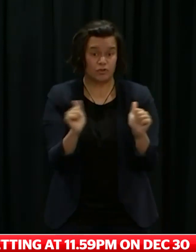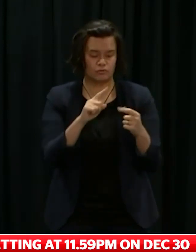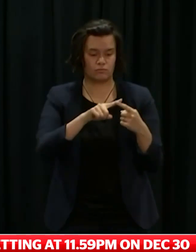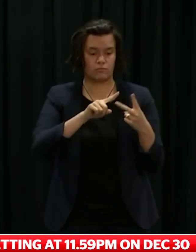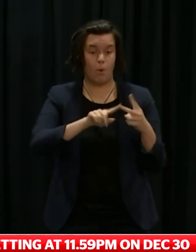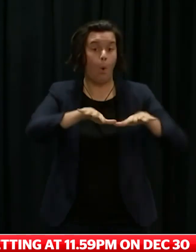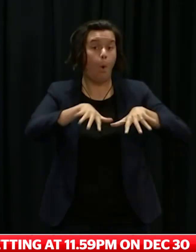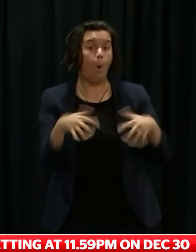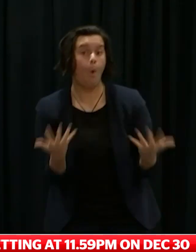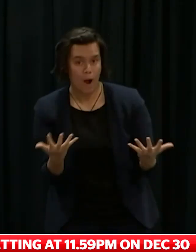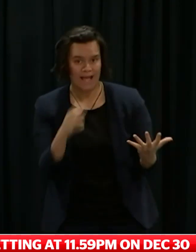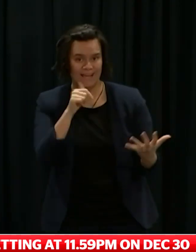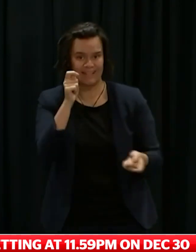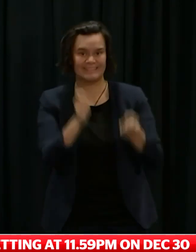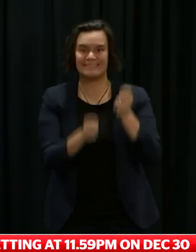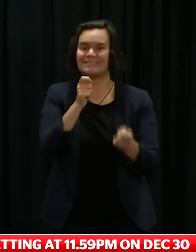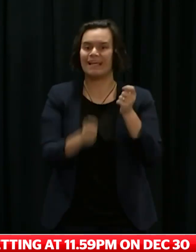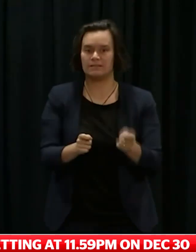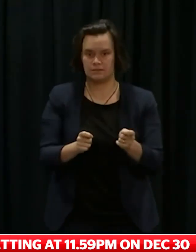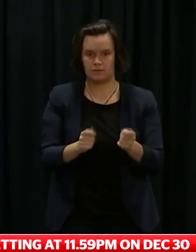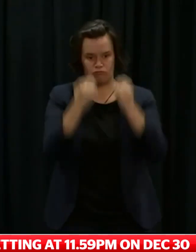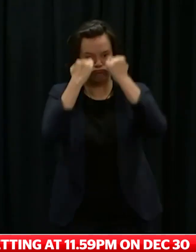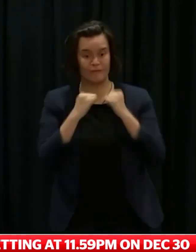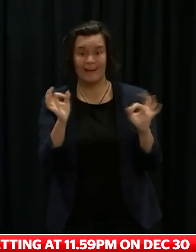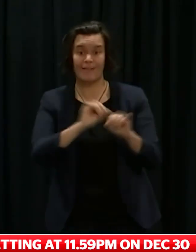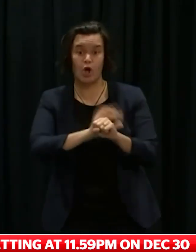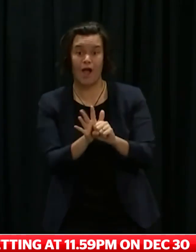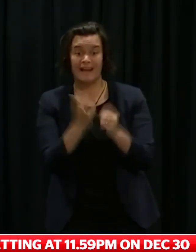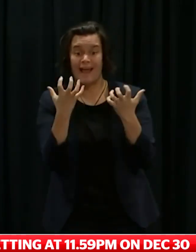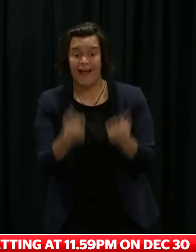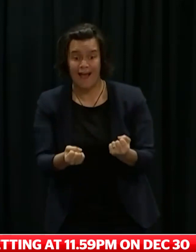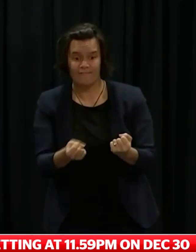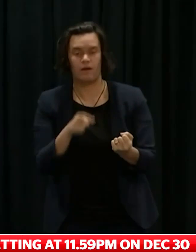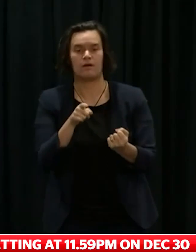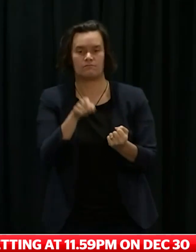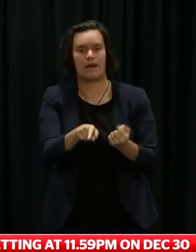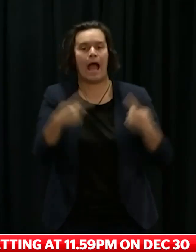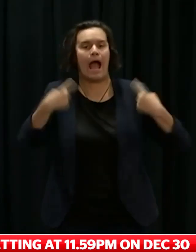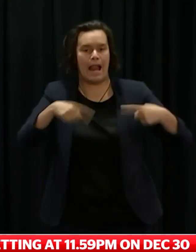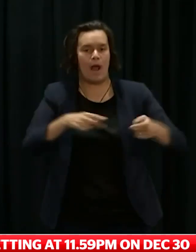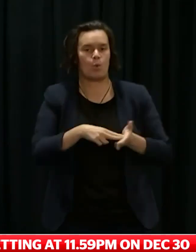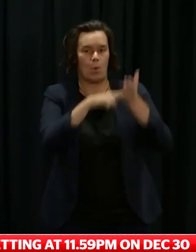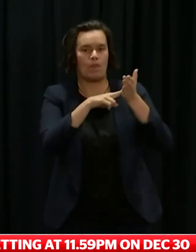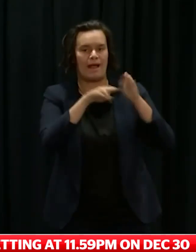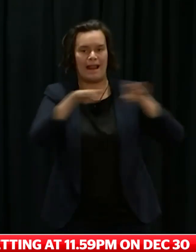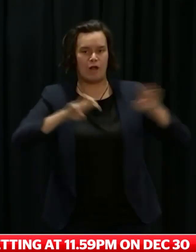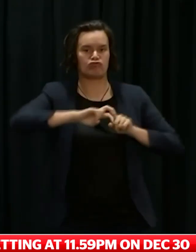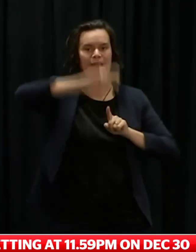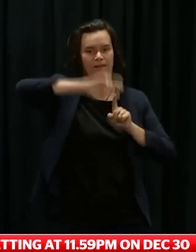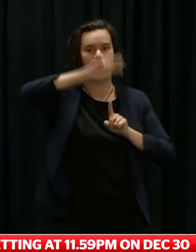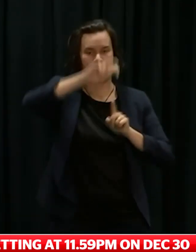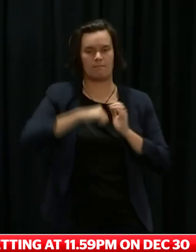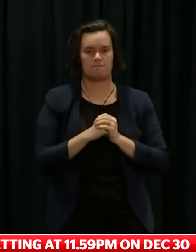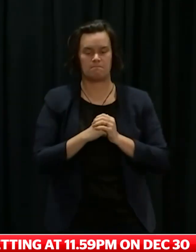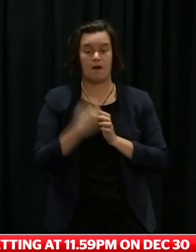Northland. Of course, they continue to be able to. Our next full review of the traffic lights will be in the week of the 17th of